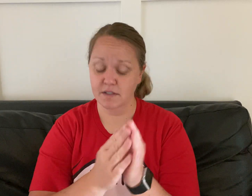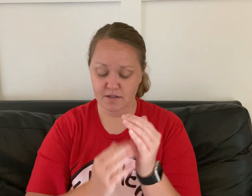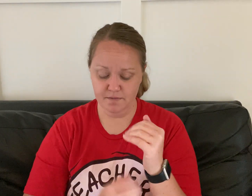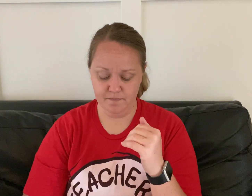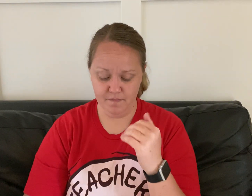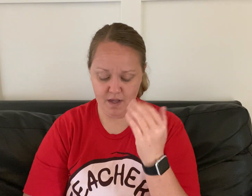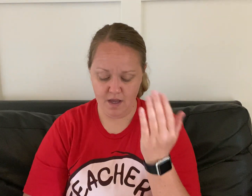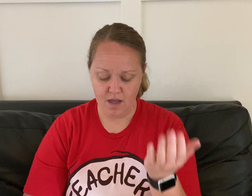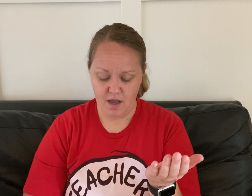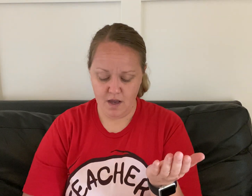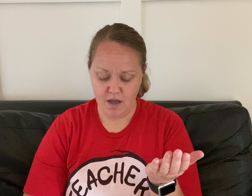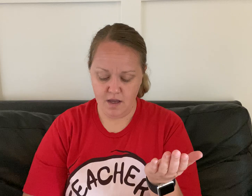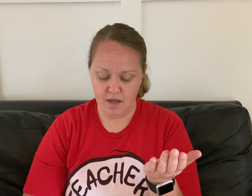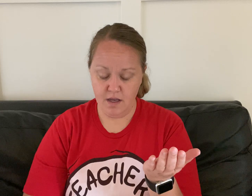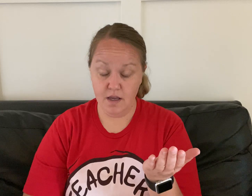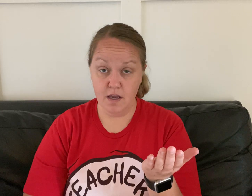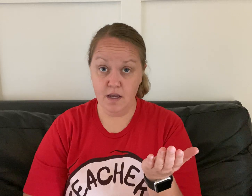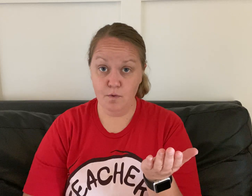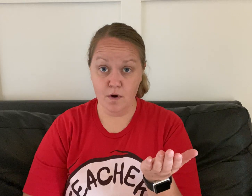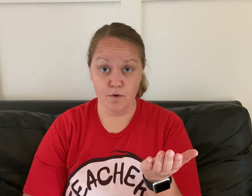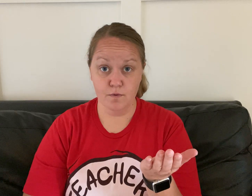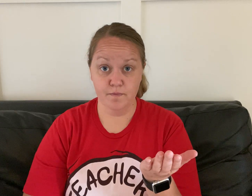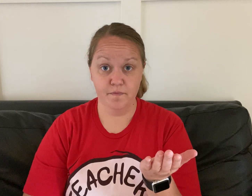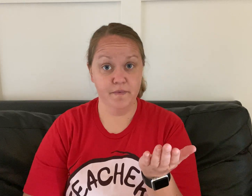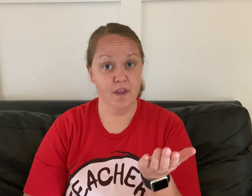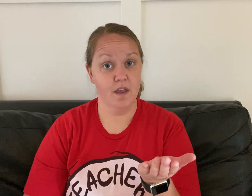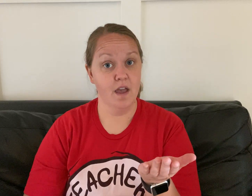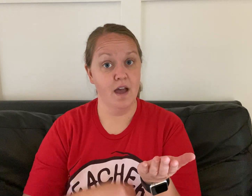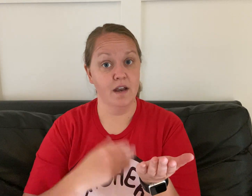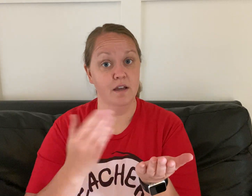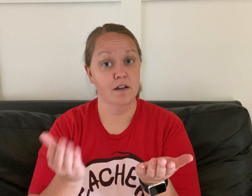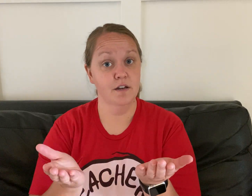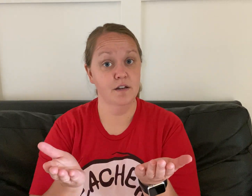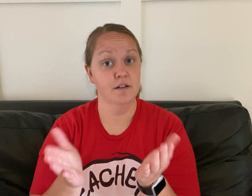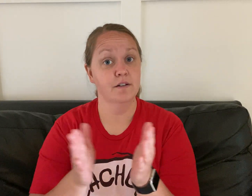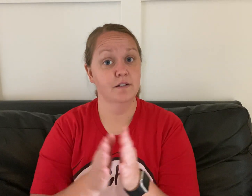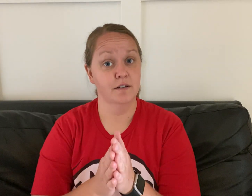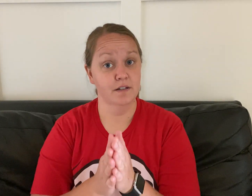phonemes know that we haven't been involved another